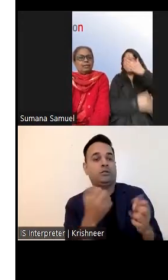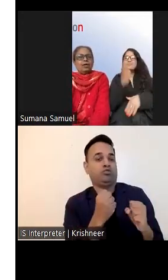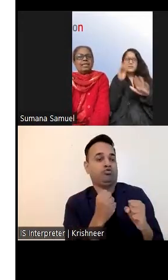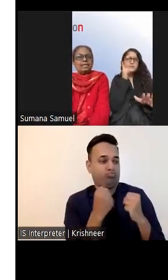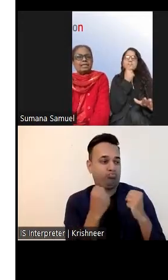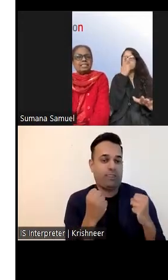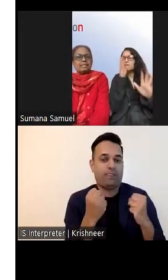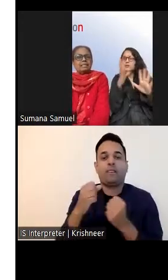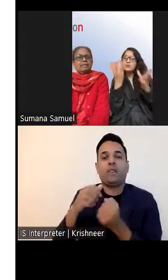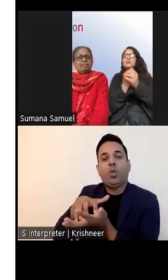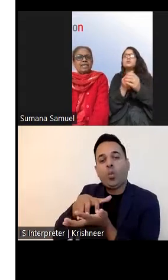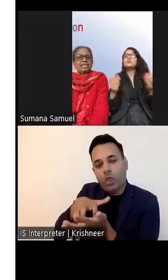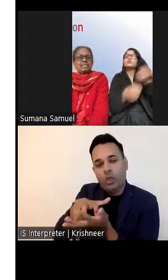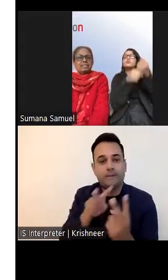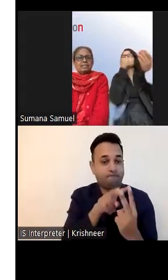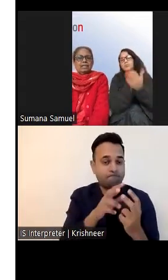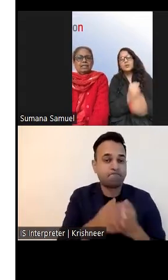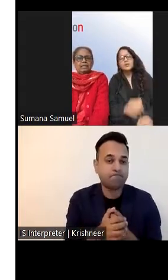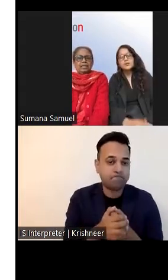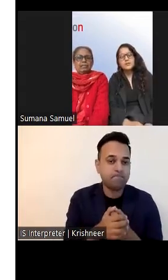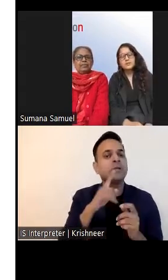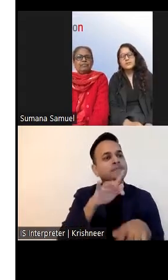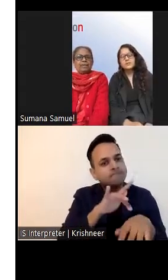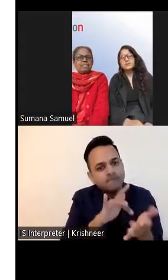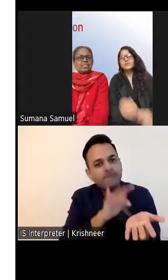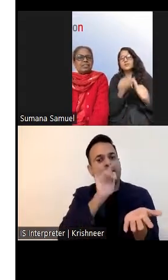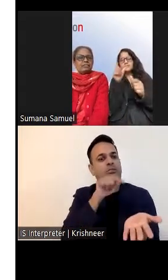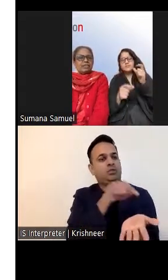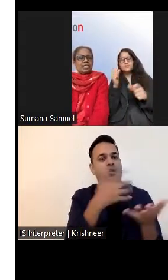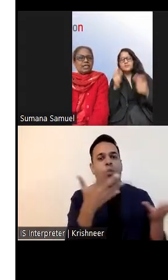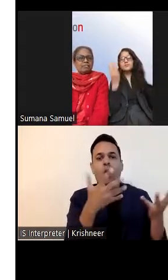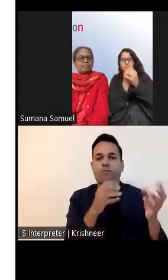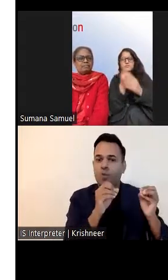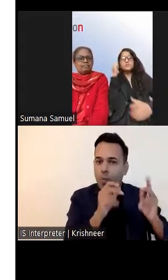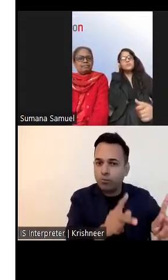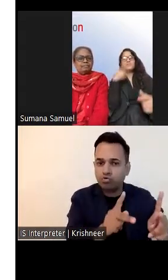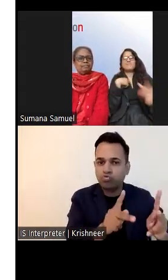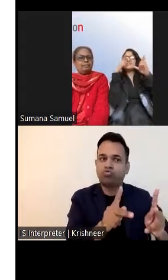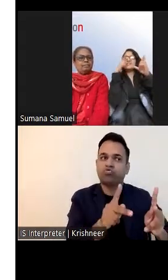Don't let this deafblindness limit you from achieving your dreams.